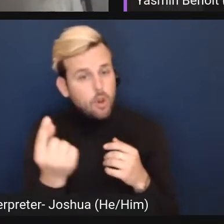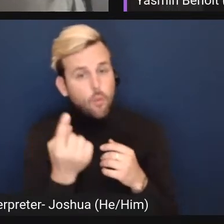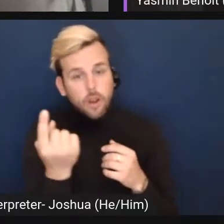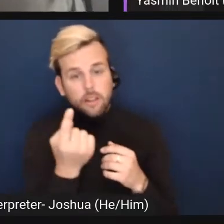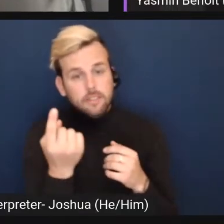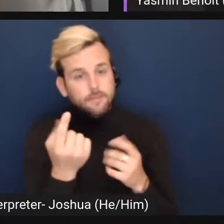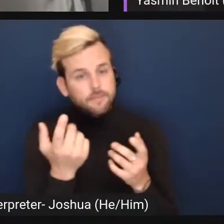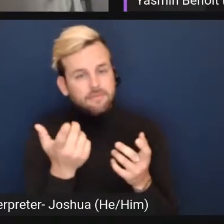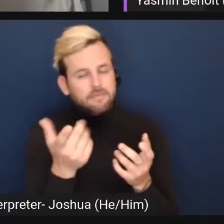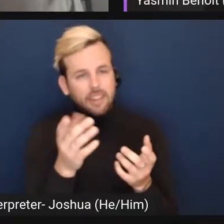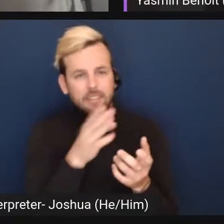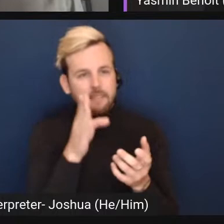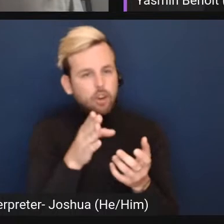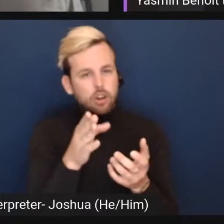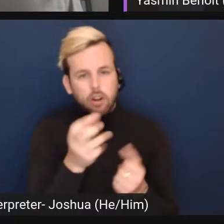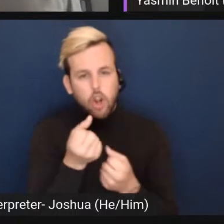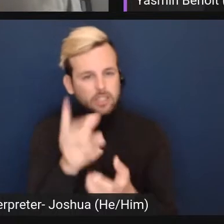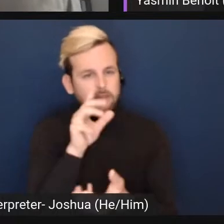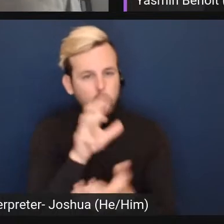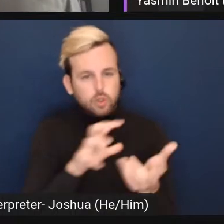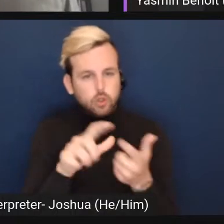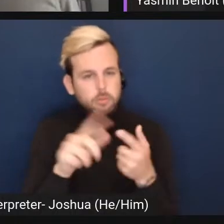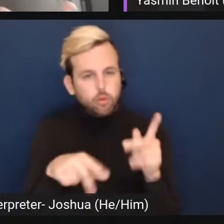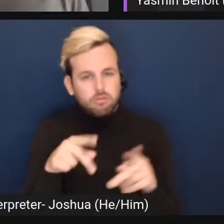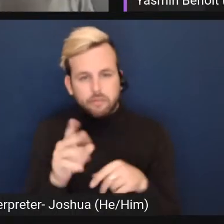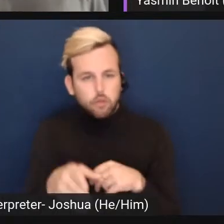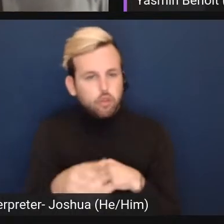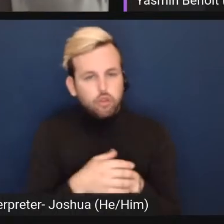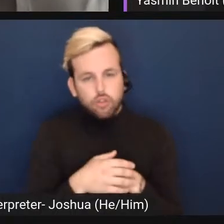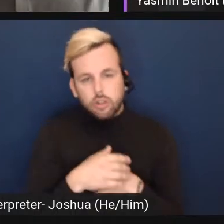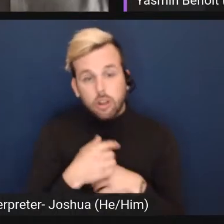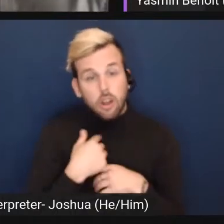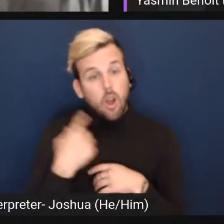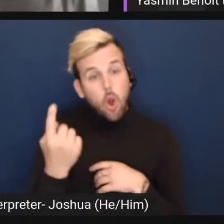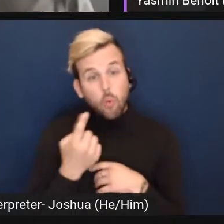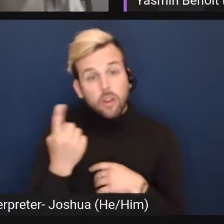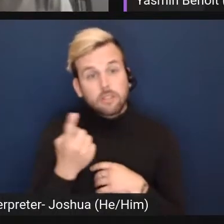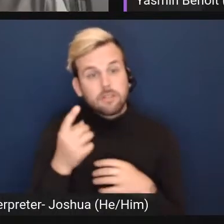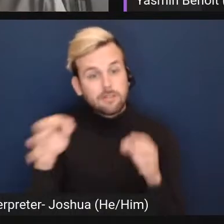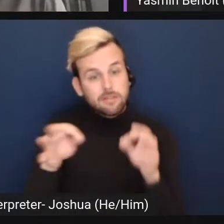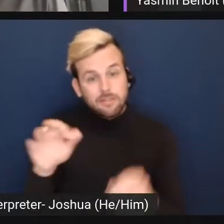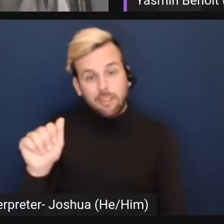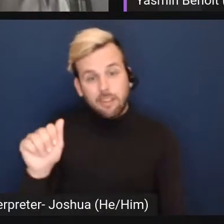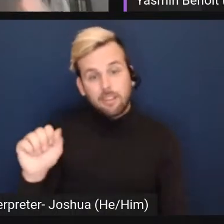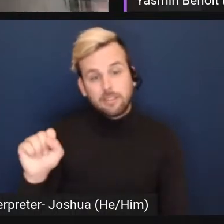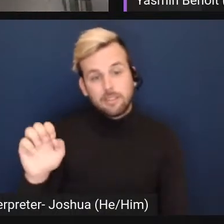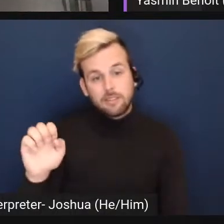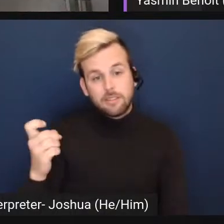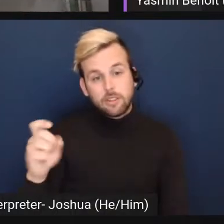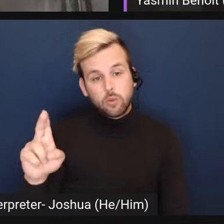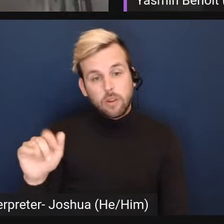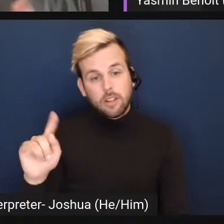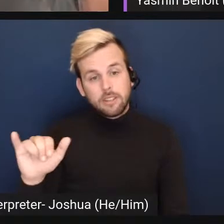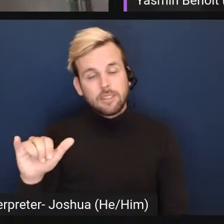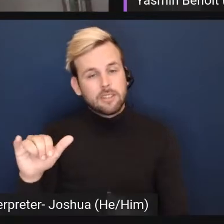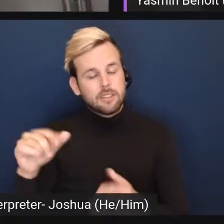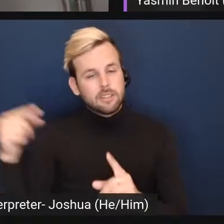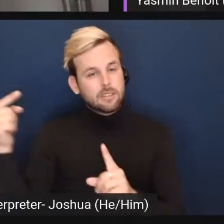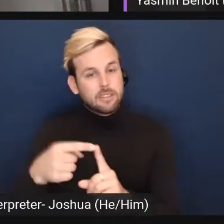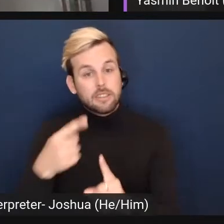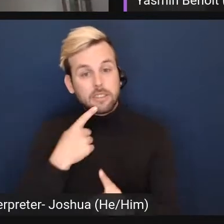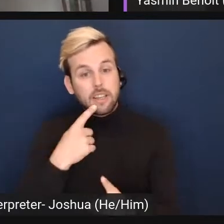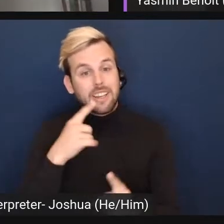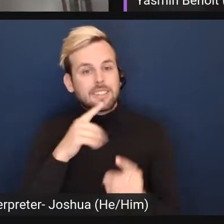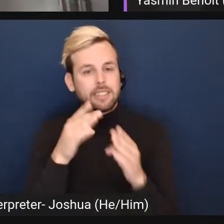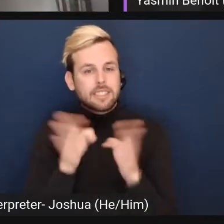always, it's never confused people. I'm always defining asexuality in the context of saying that it's